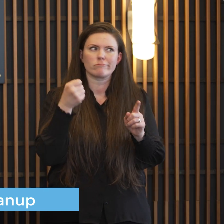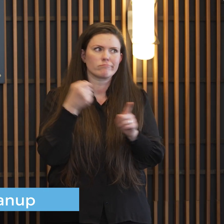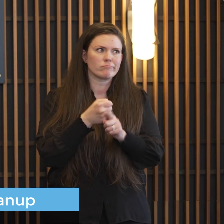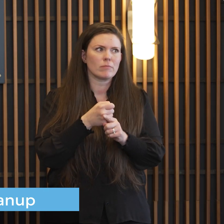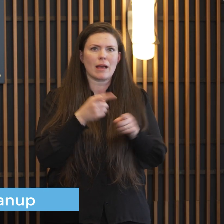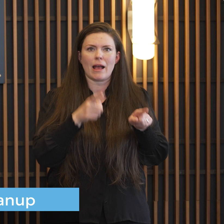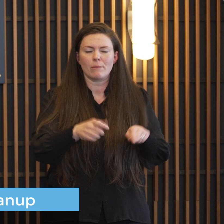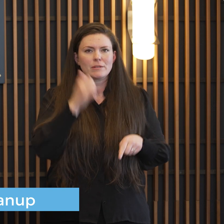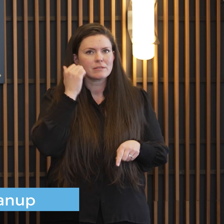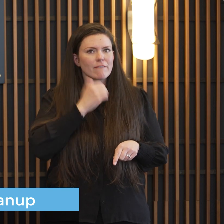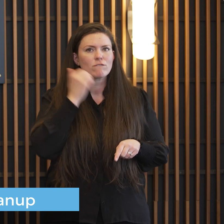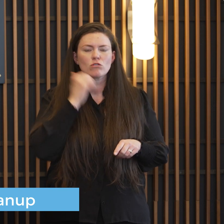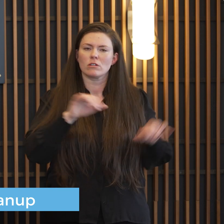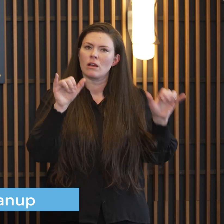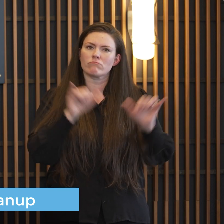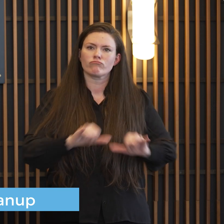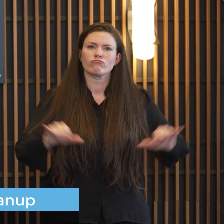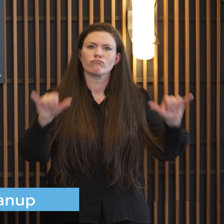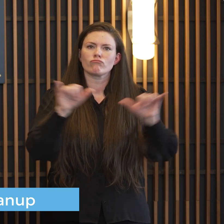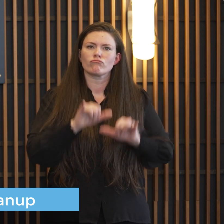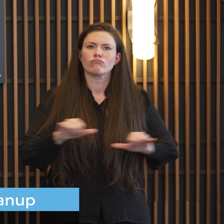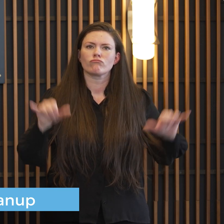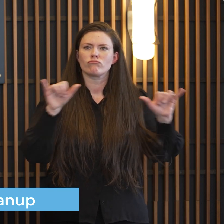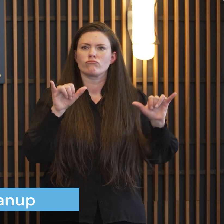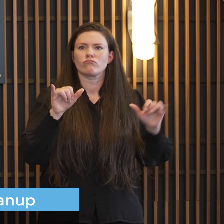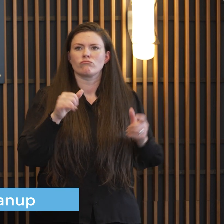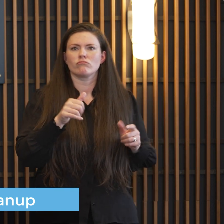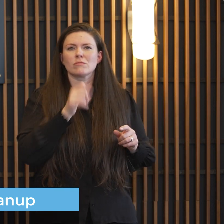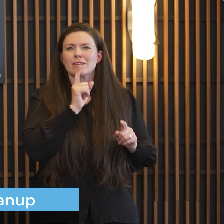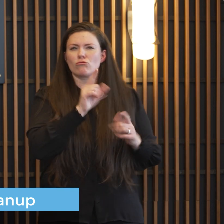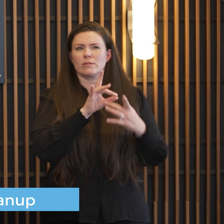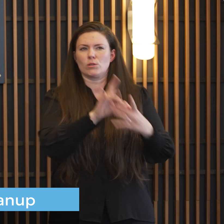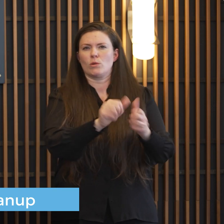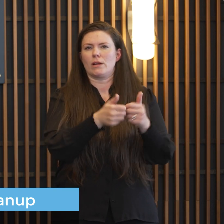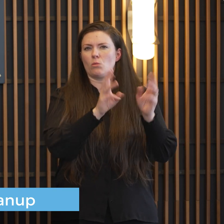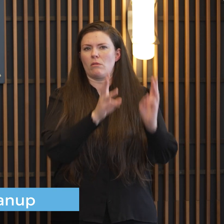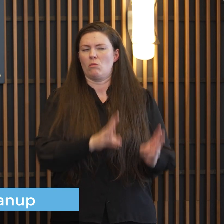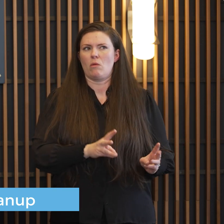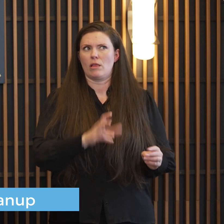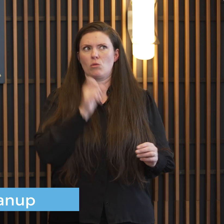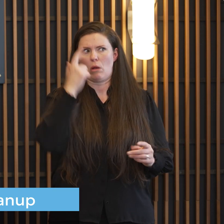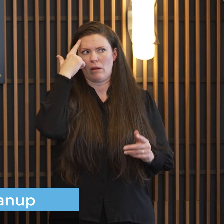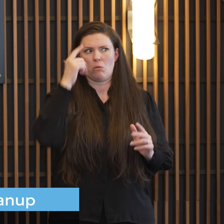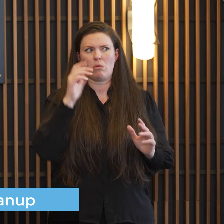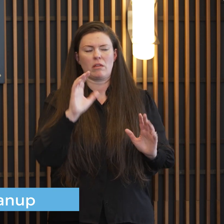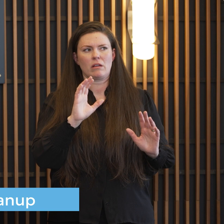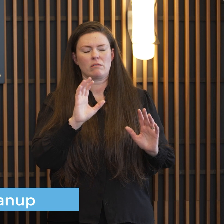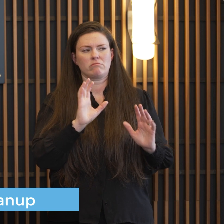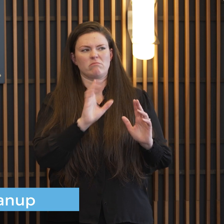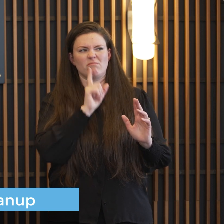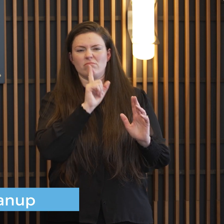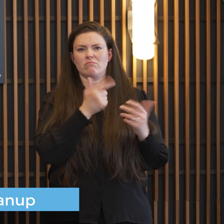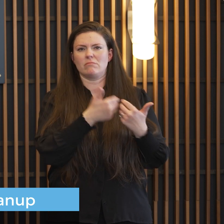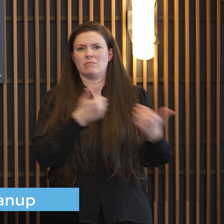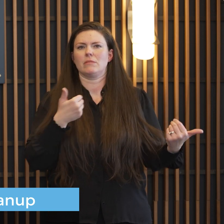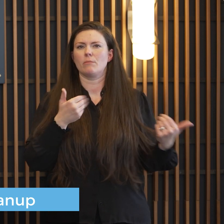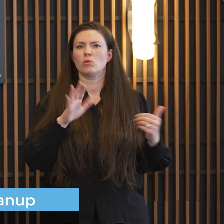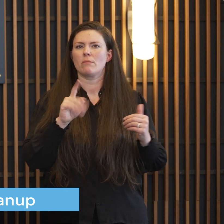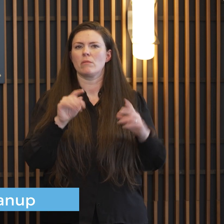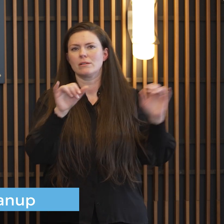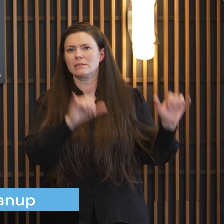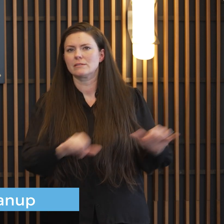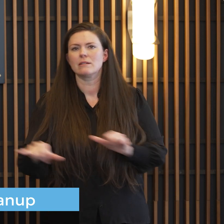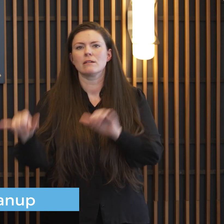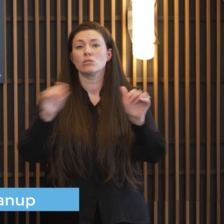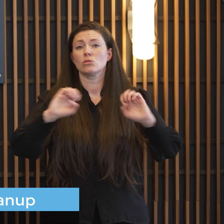to day you know i don't know that they're necessarily related to the events but uh just just your standard calls that that always